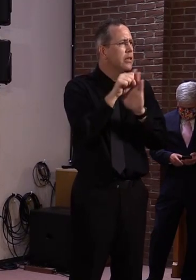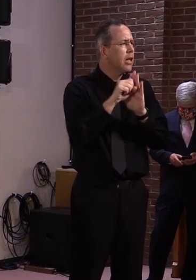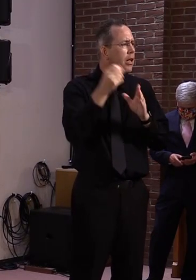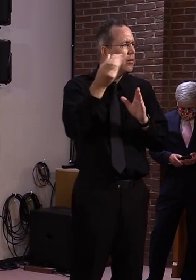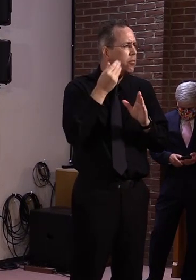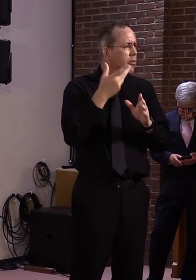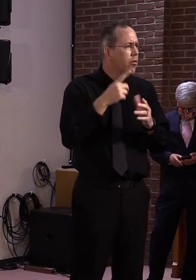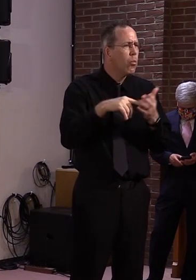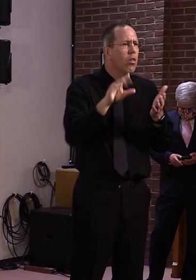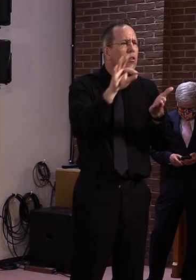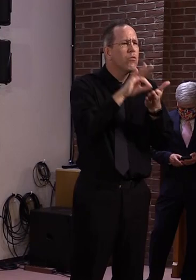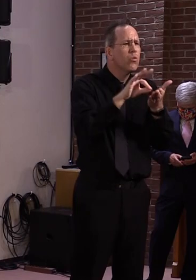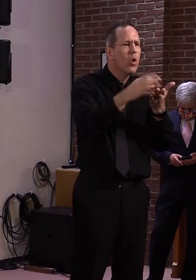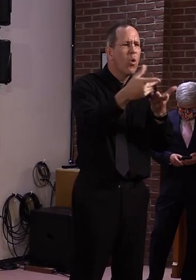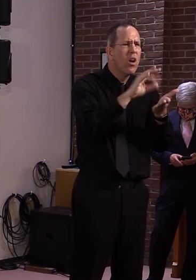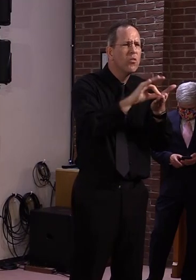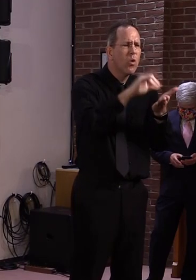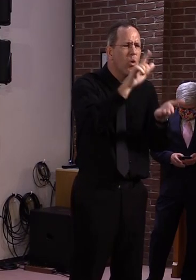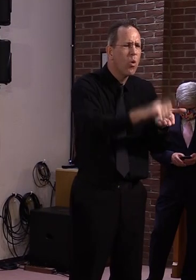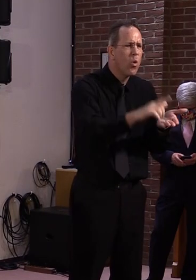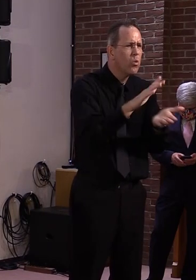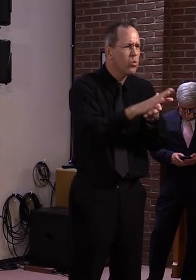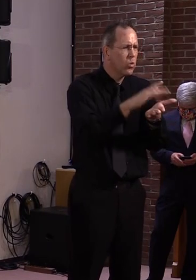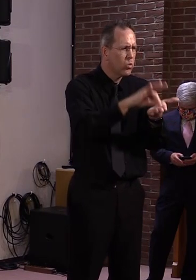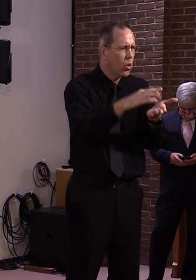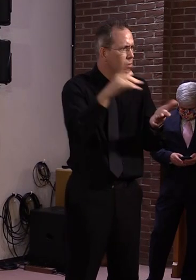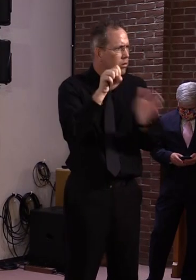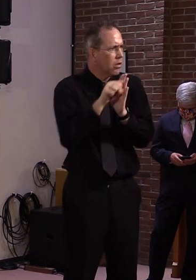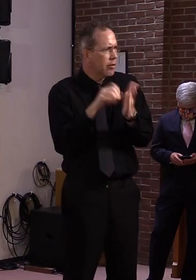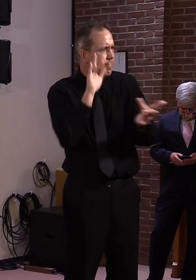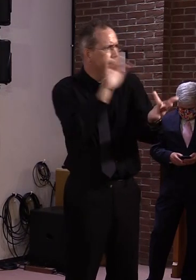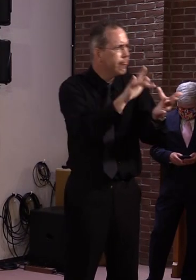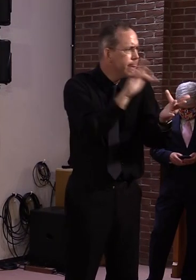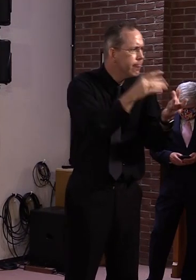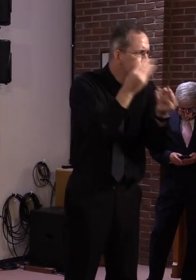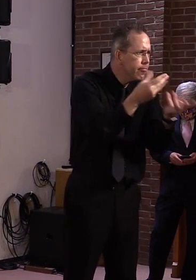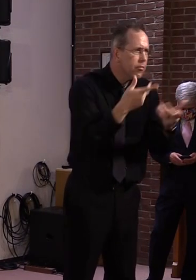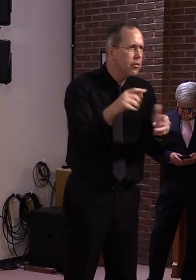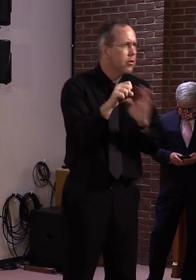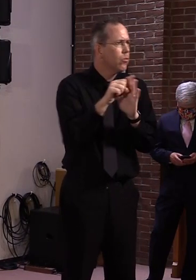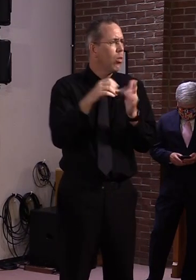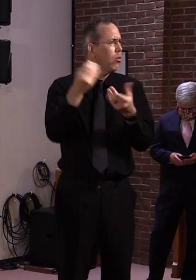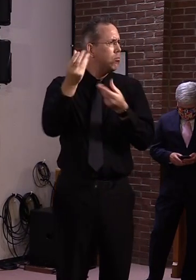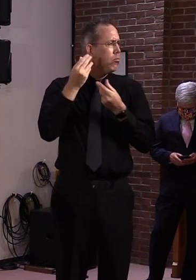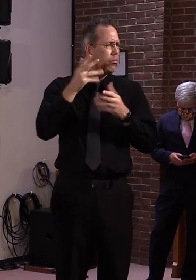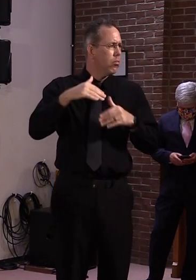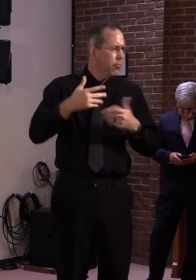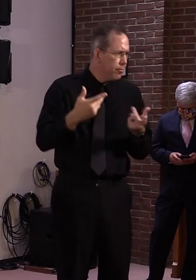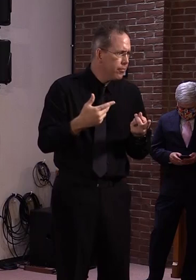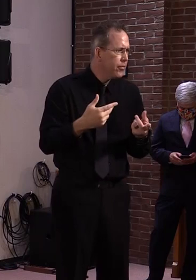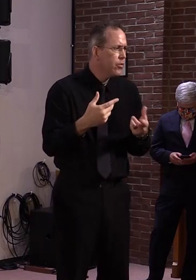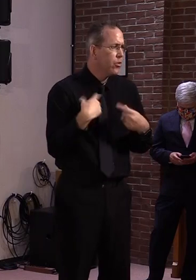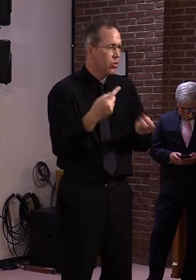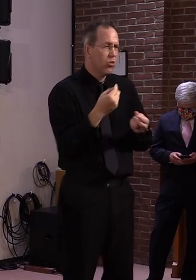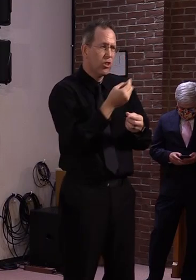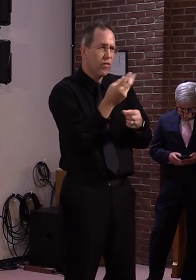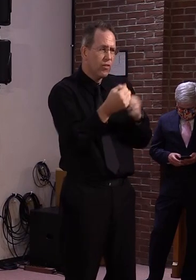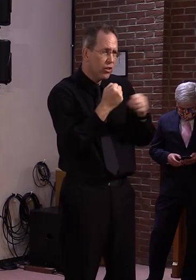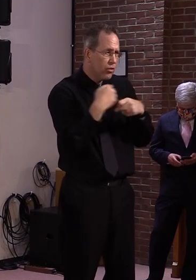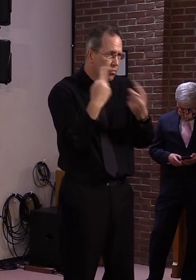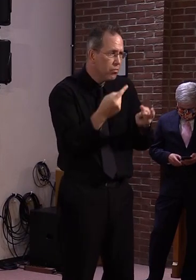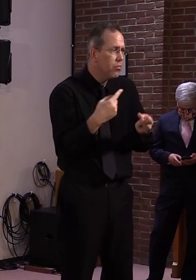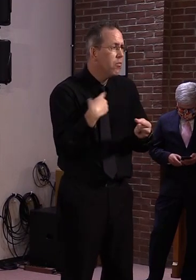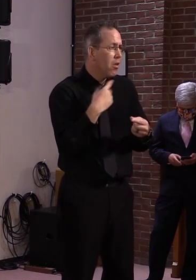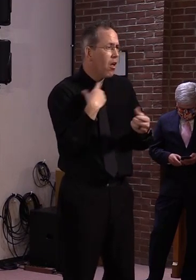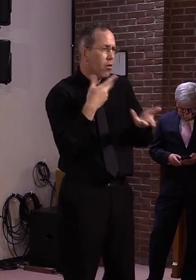uh, issues well at hand, but, uh, we are, uh, sort of digging our way out of several year, uh, problem. Um, but we have, I think a good